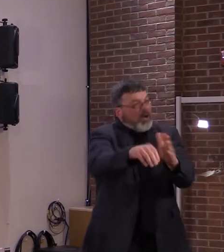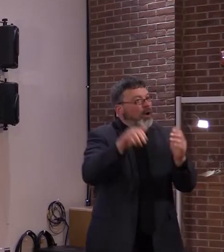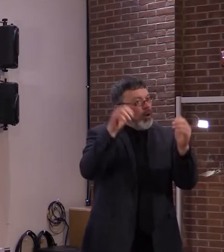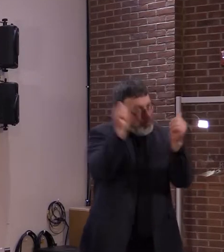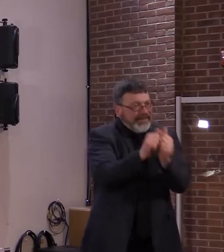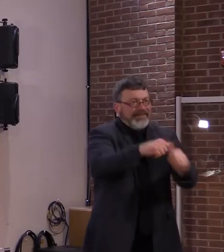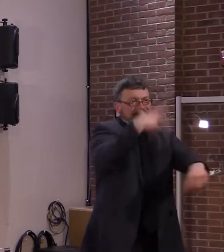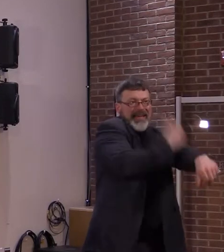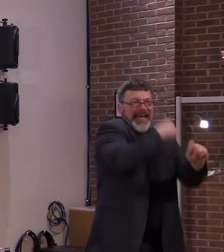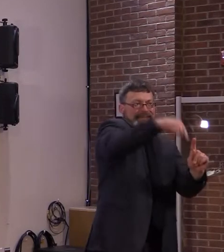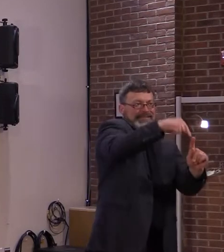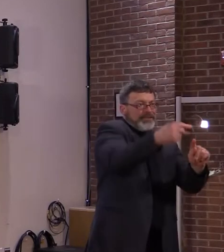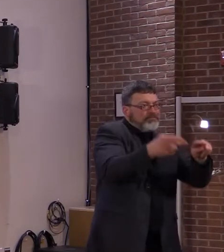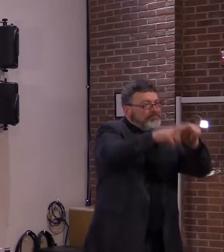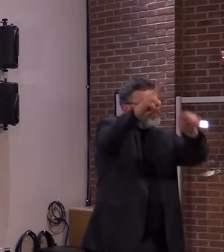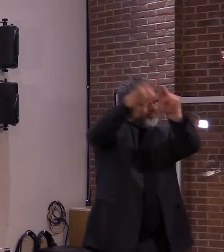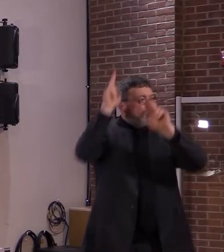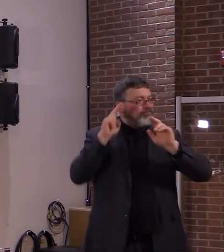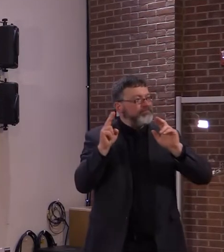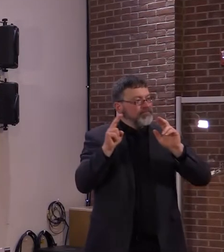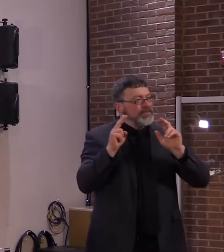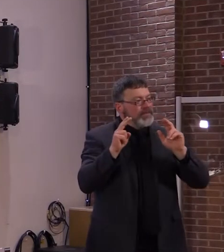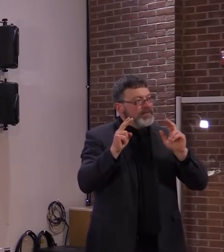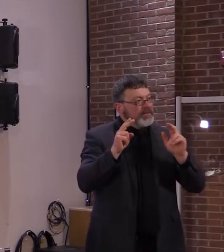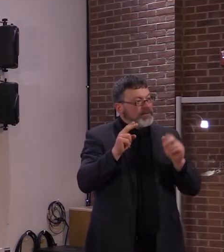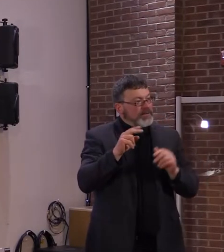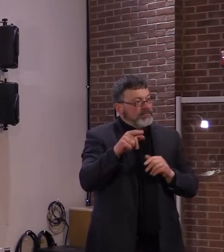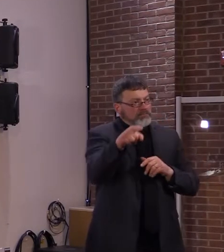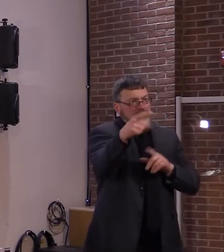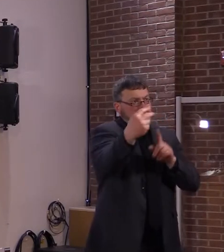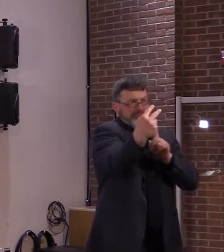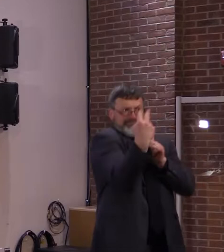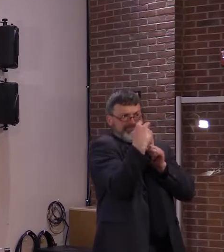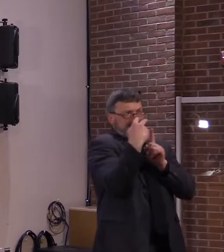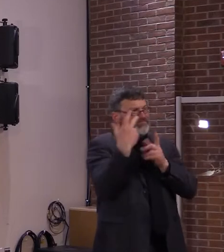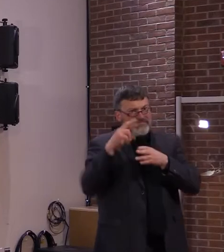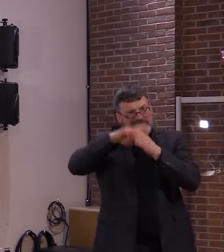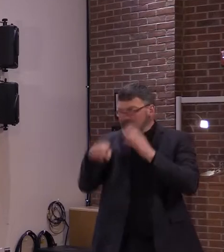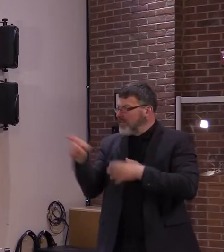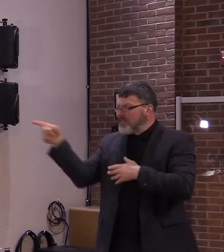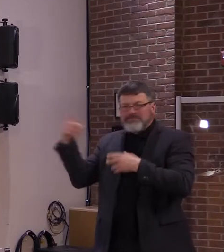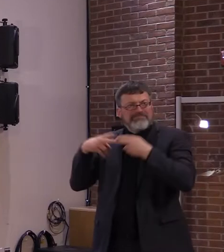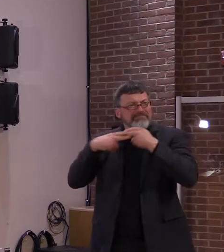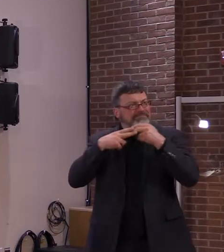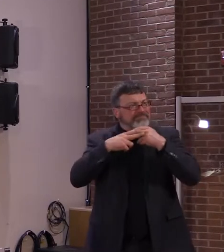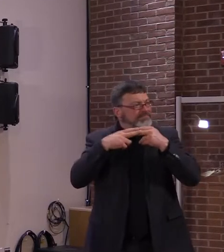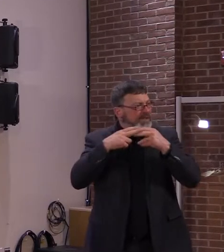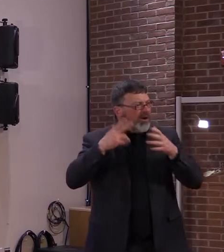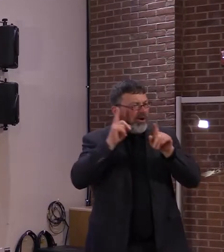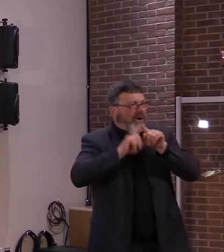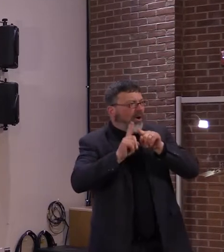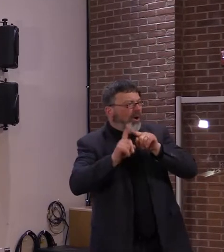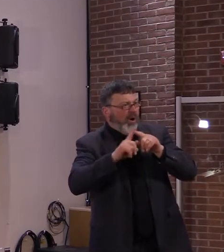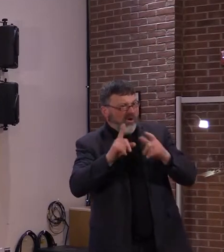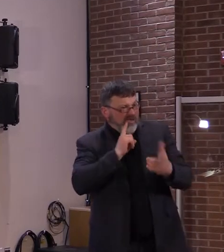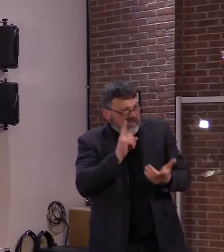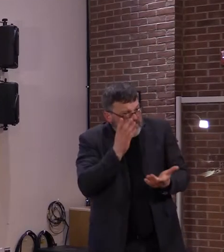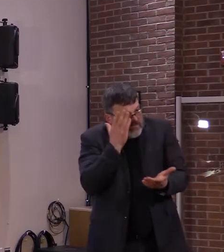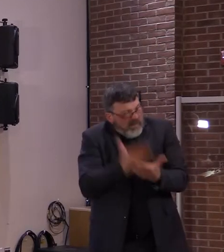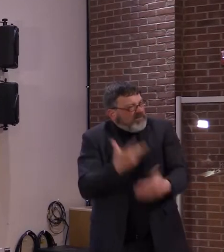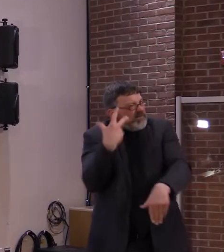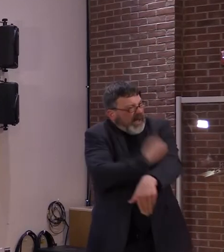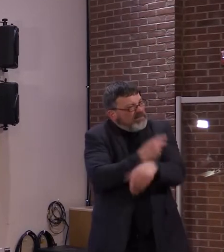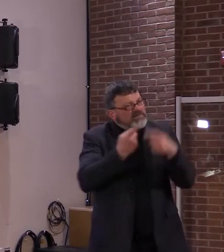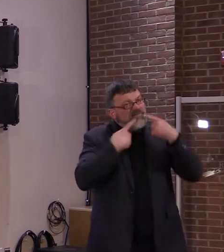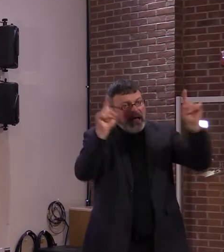achievable, but we still need your help to make this a reality, again by getting vaccinated. And